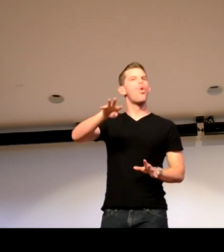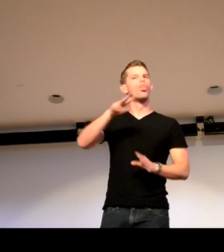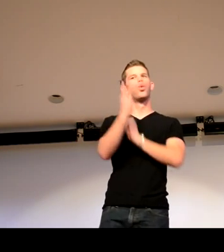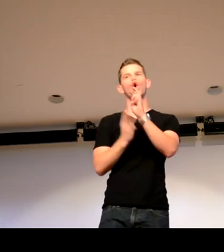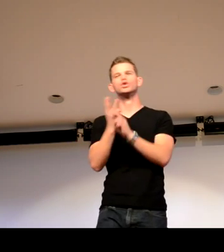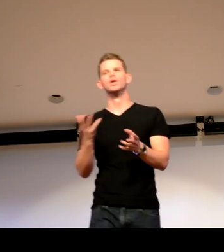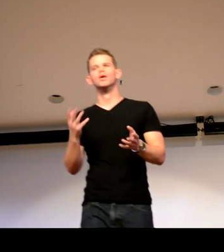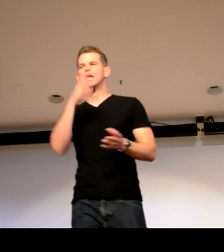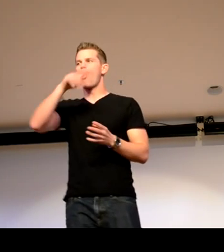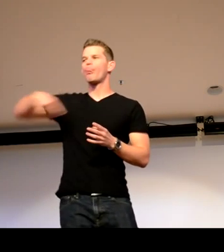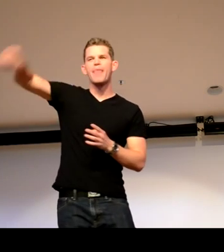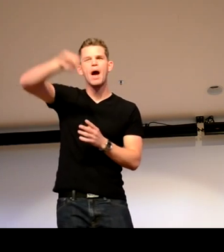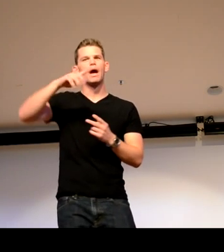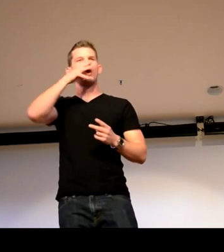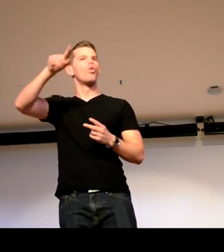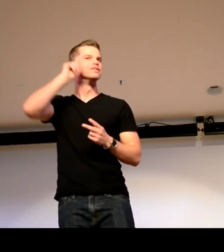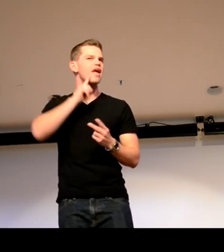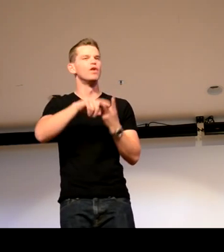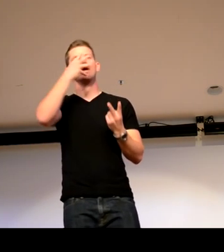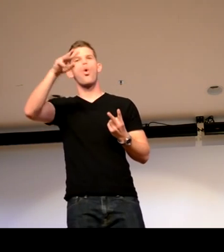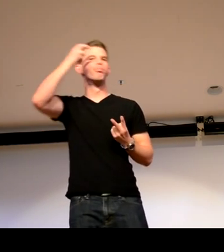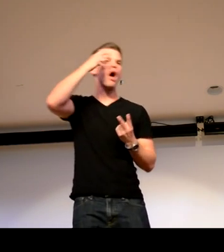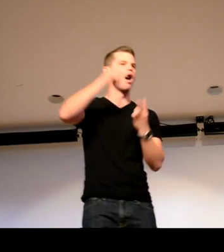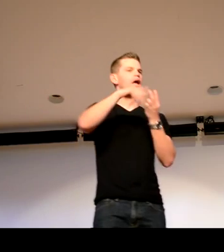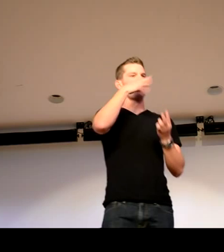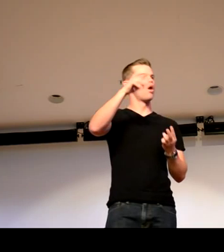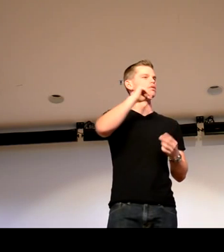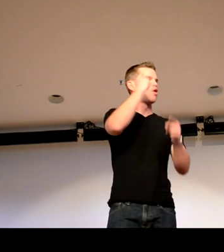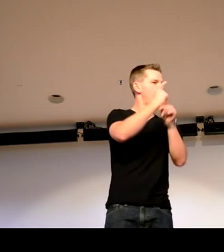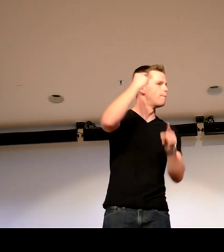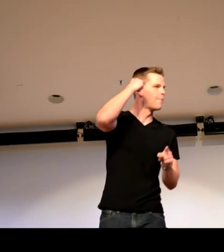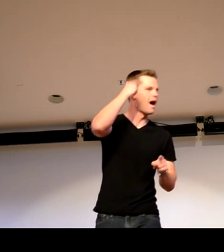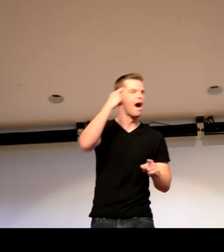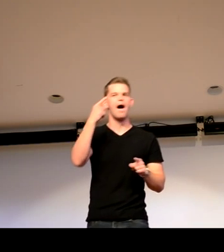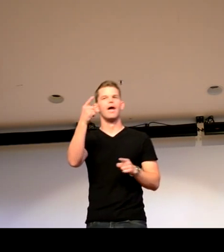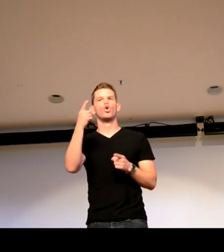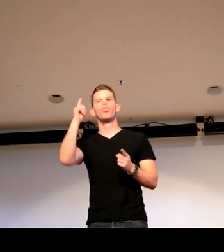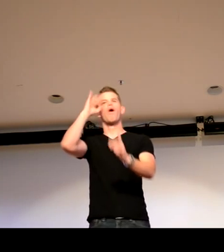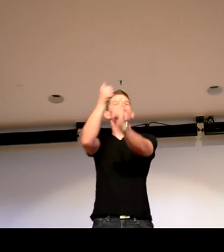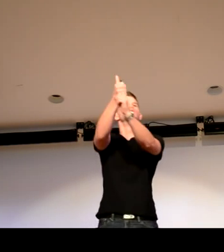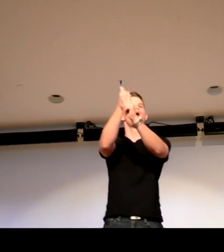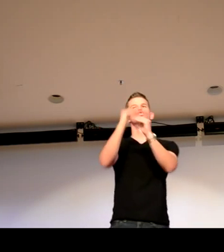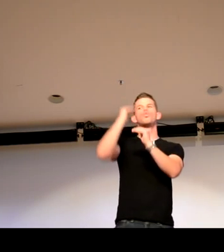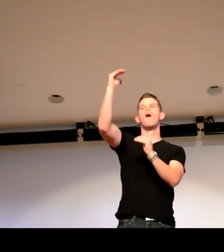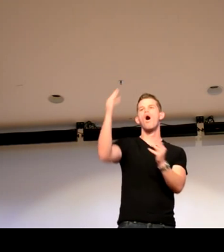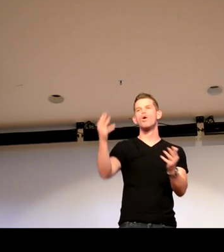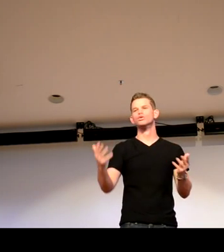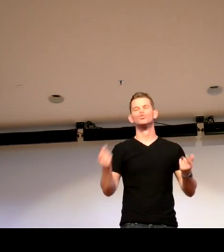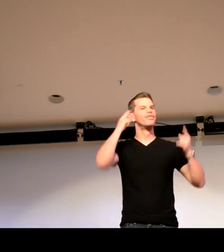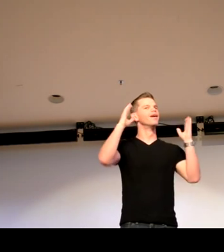mean, people can tend to ignore things, you know, they ignore deaf people, they ignore other disabilities, they, they just think so much